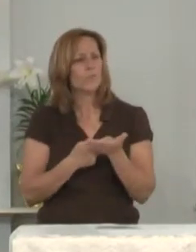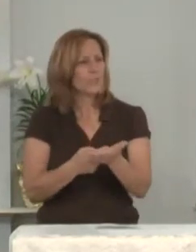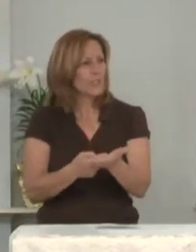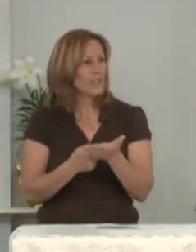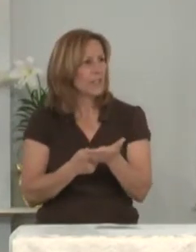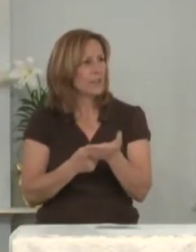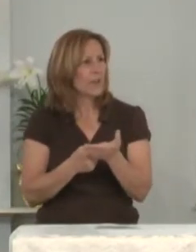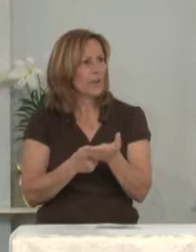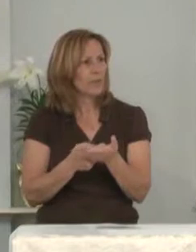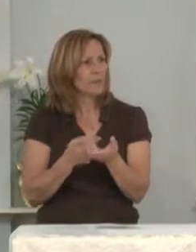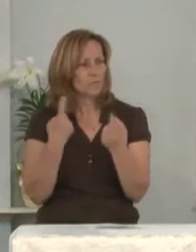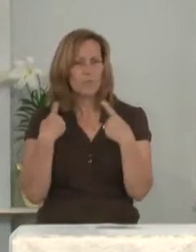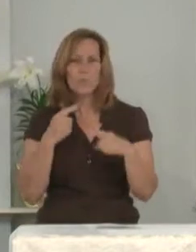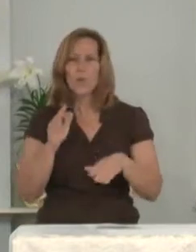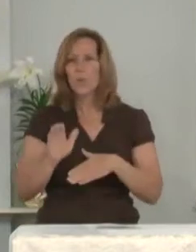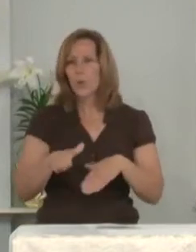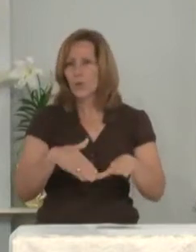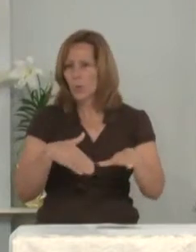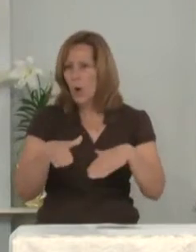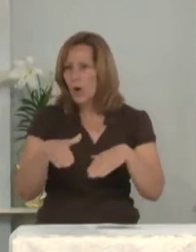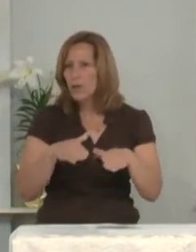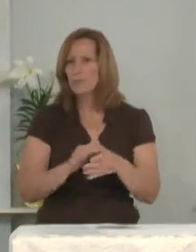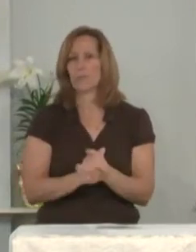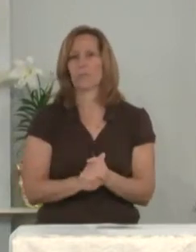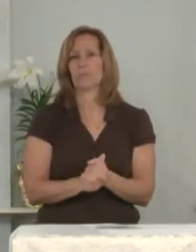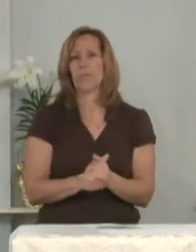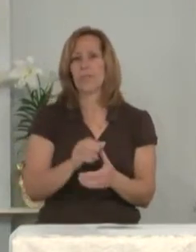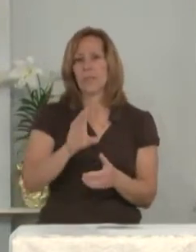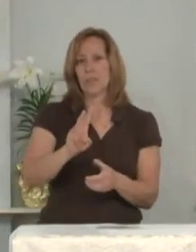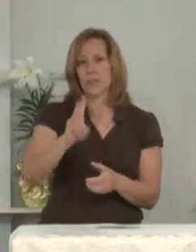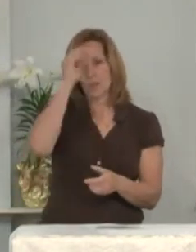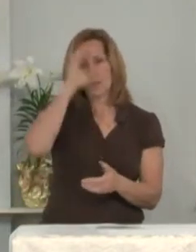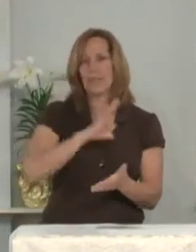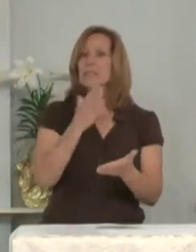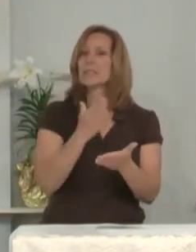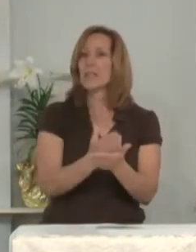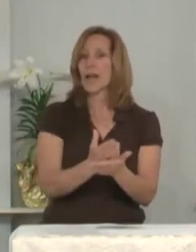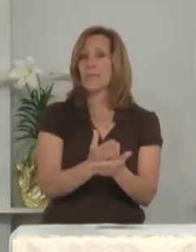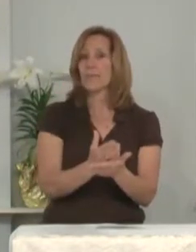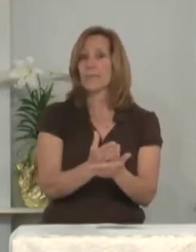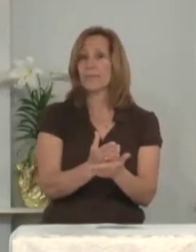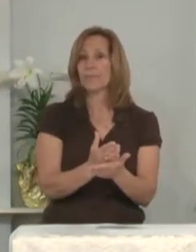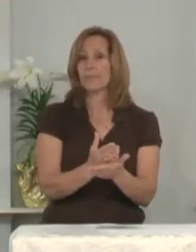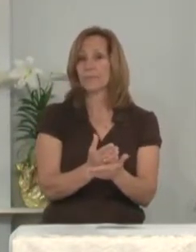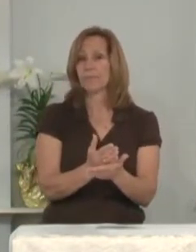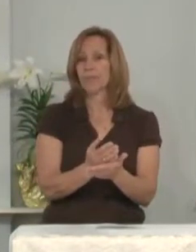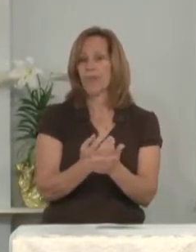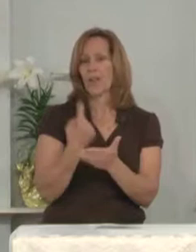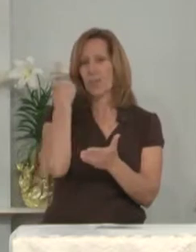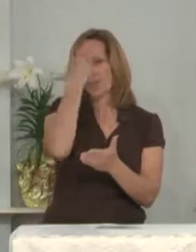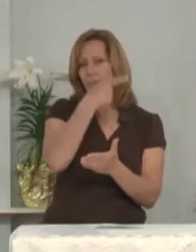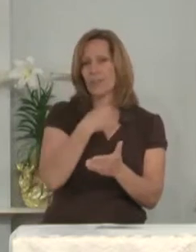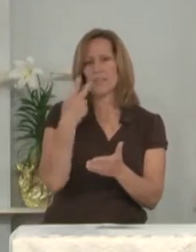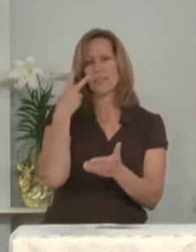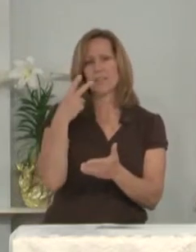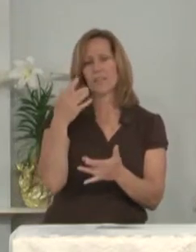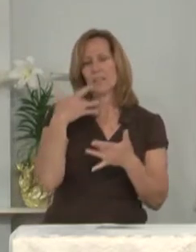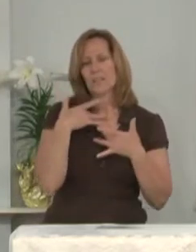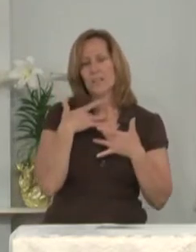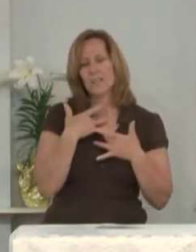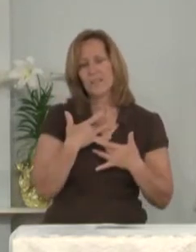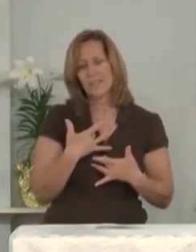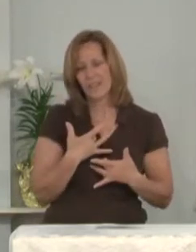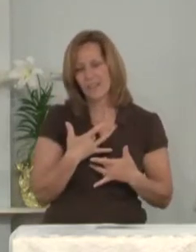about while you walk? The two men stopped. Their faces looked very sad.